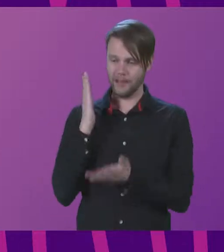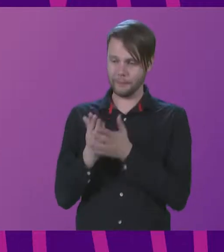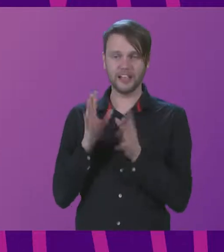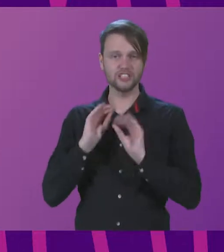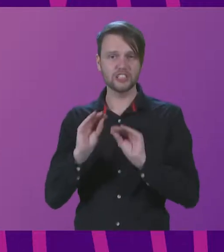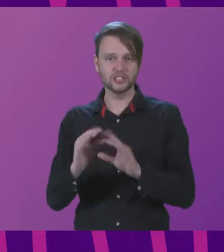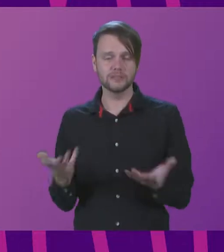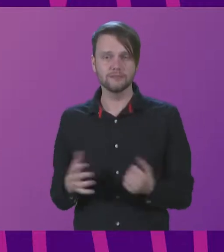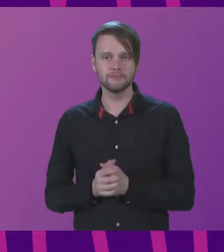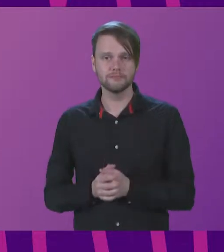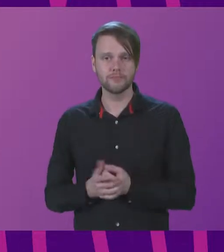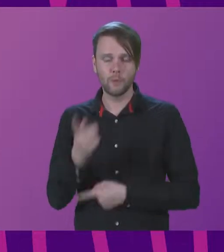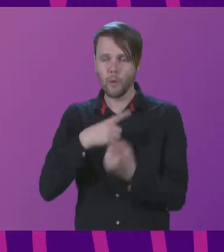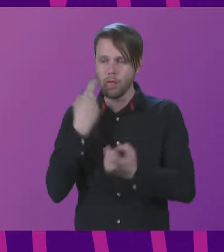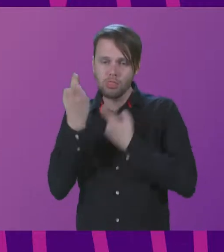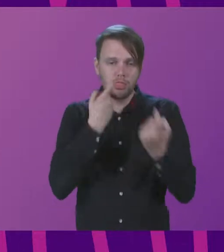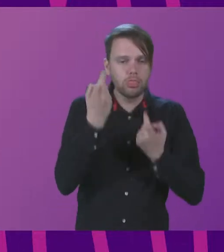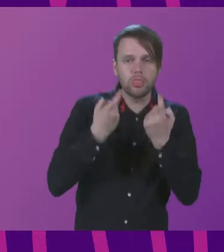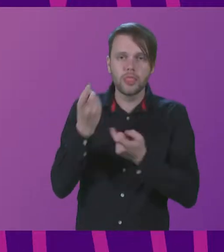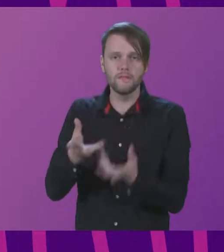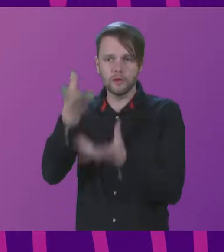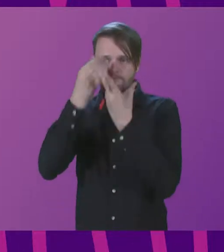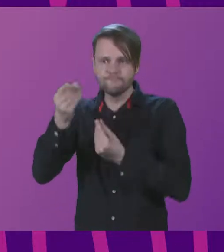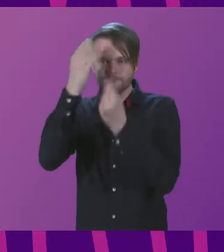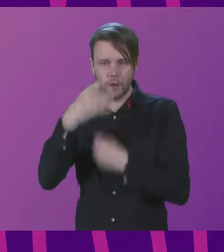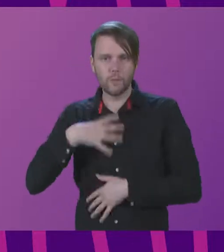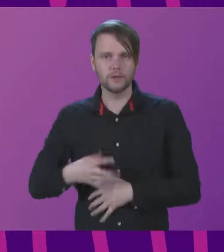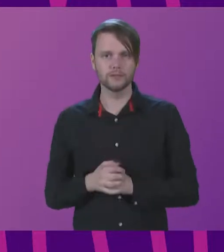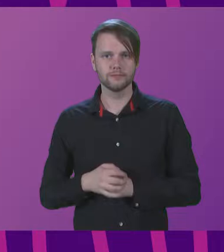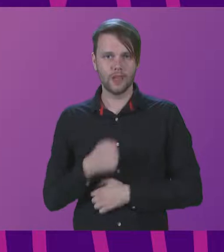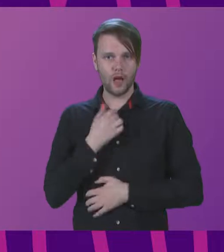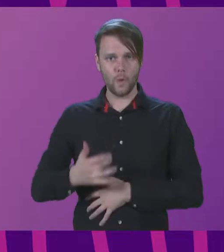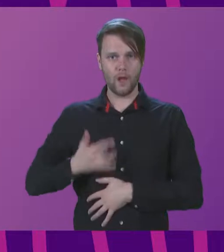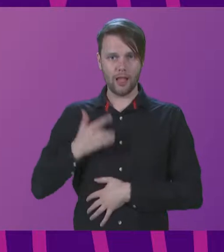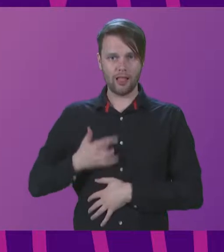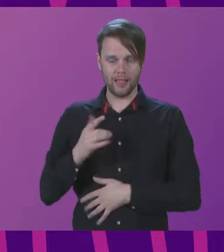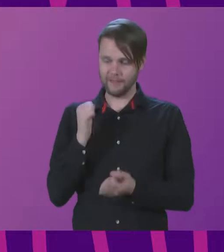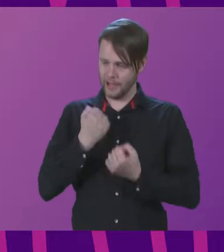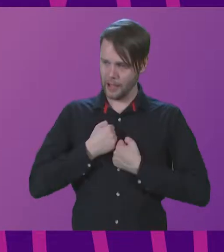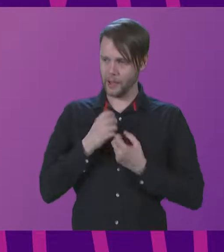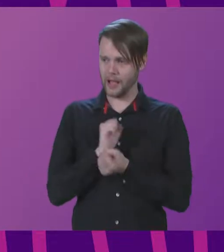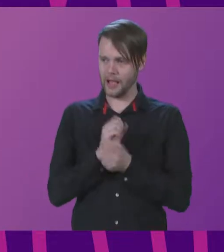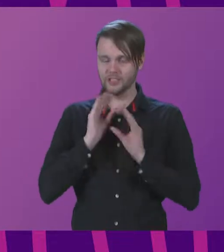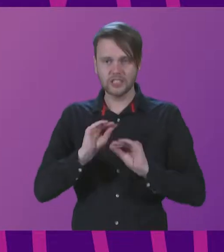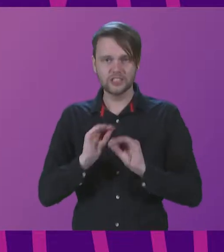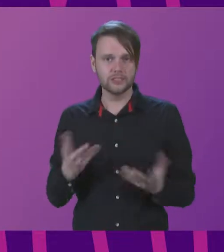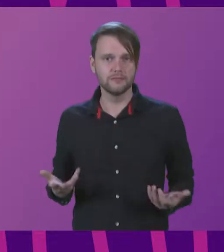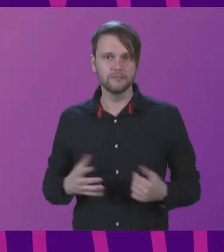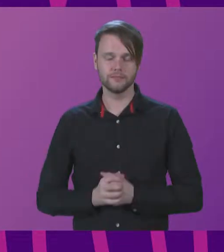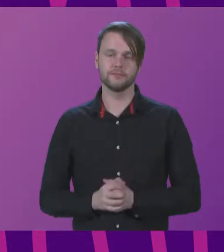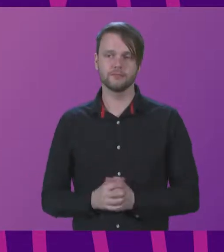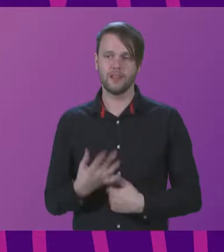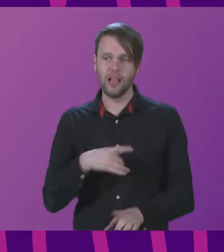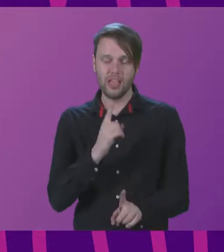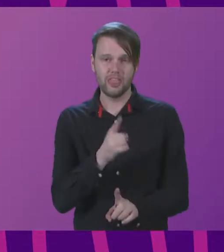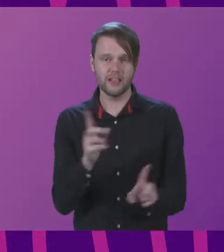We are all seeking education. Our life is our education. And